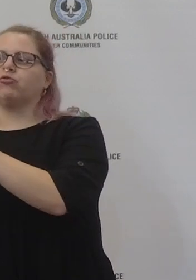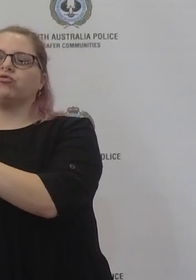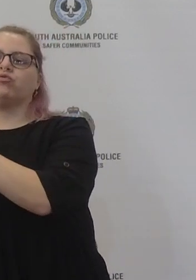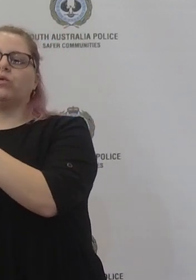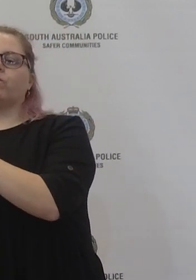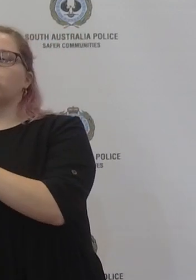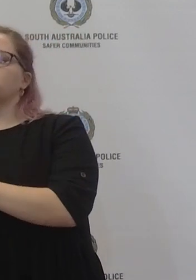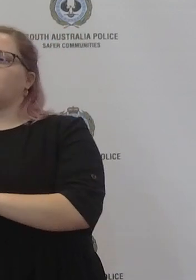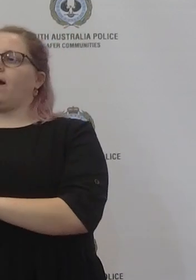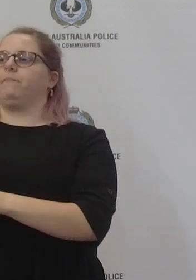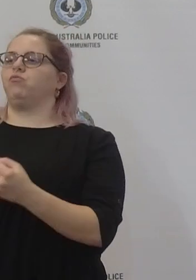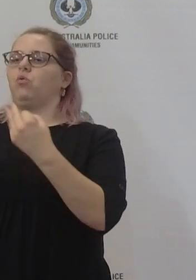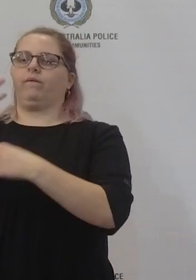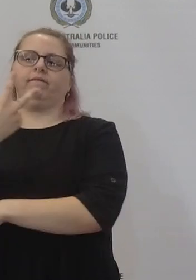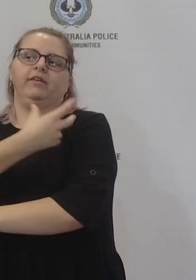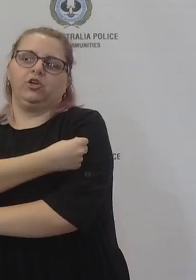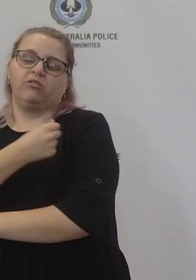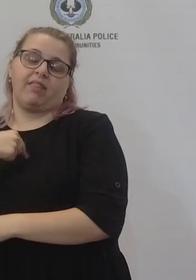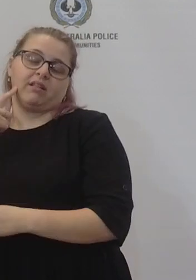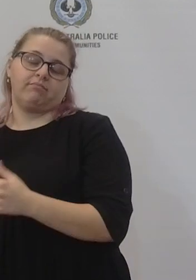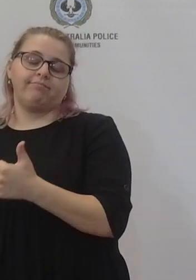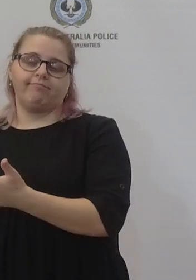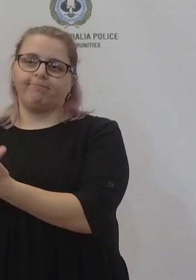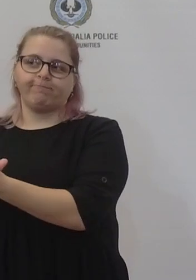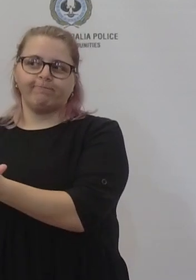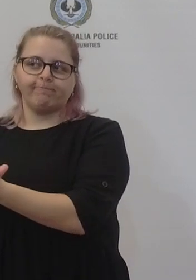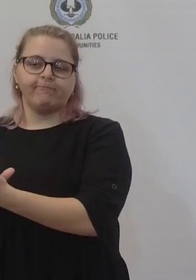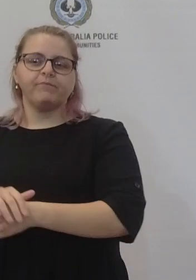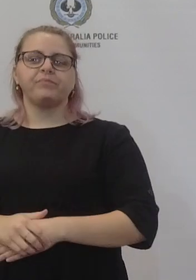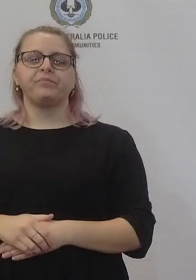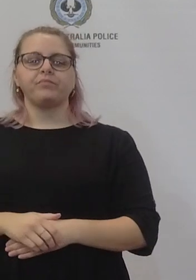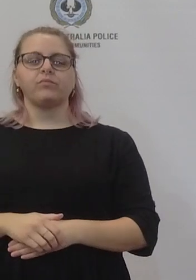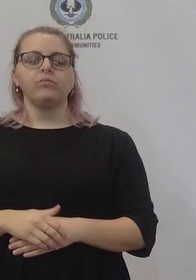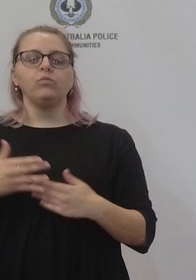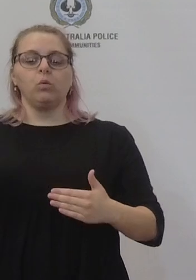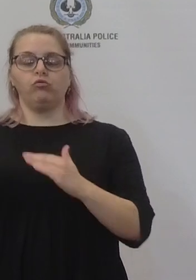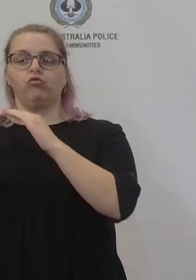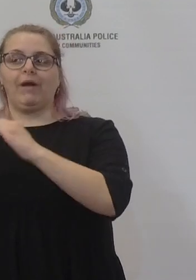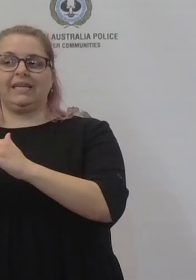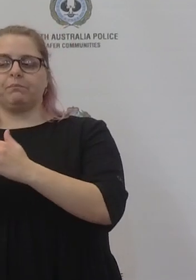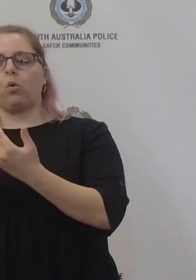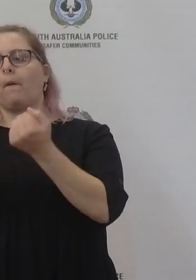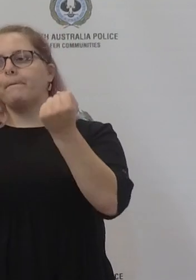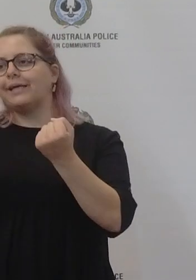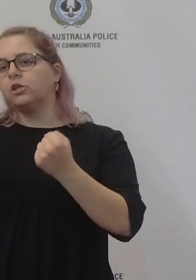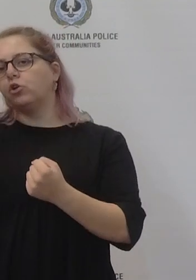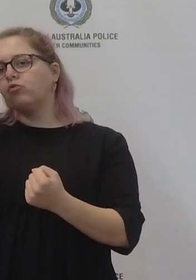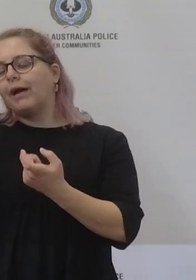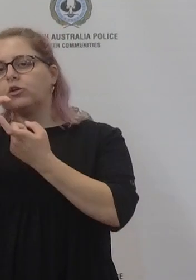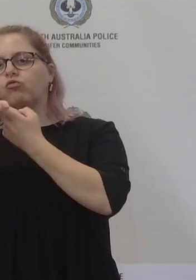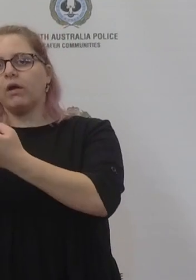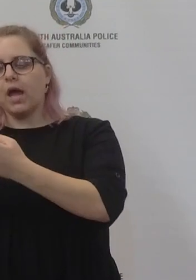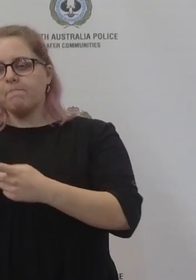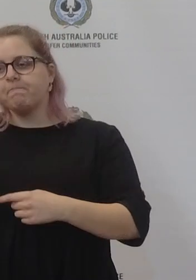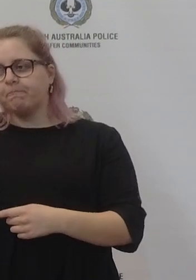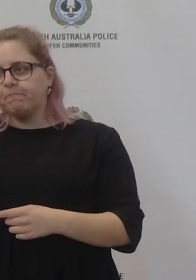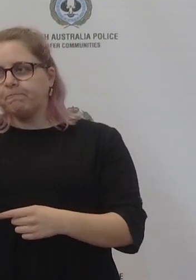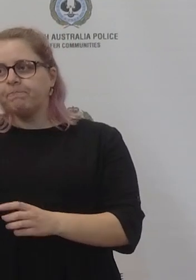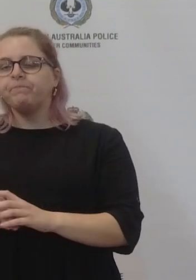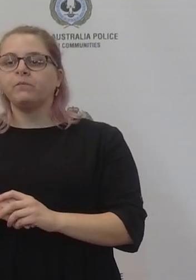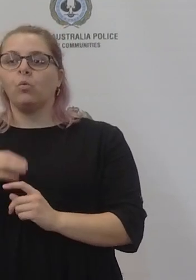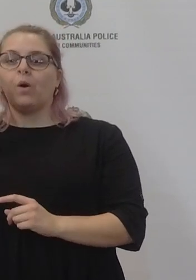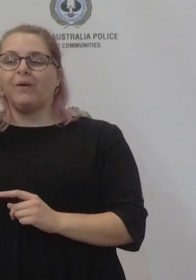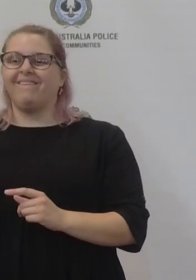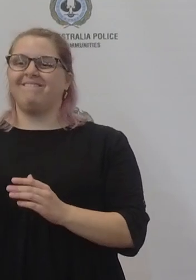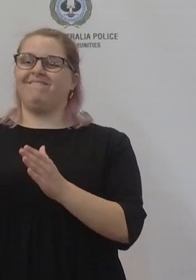terms of the transport so if you imagine when we brought this in um i was concerned about people who didn't